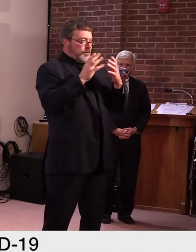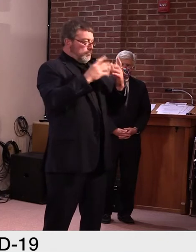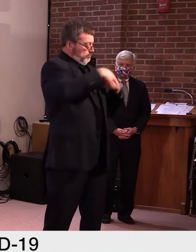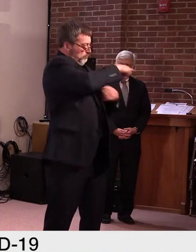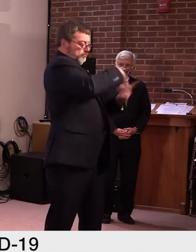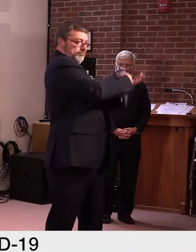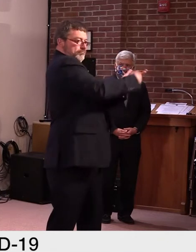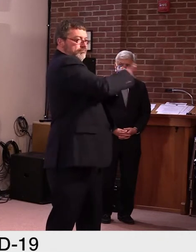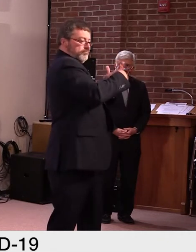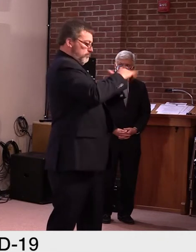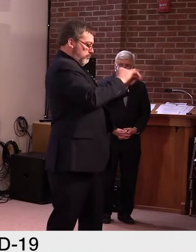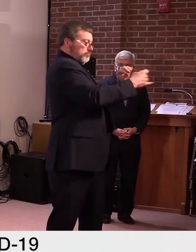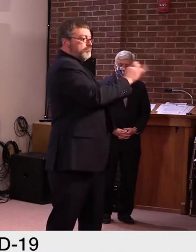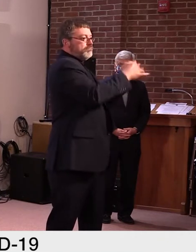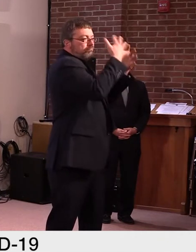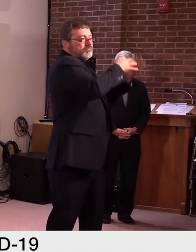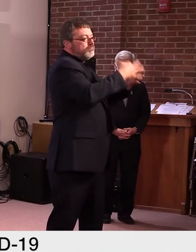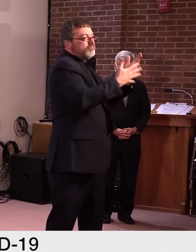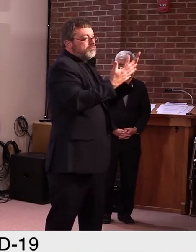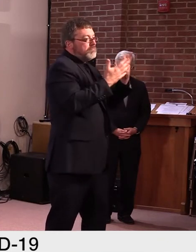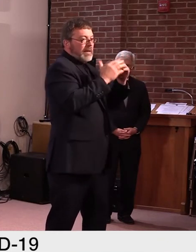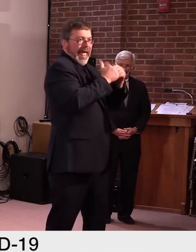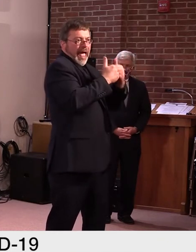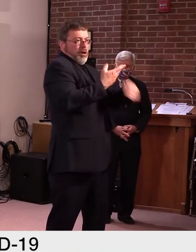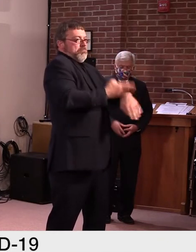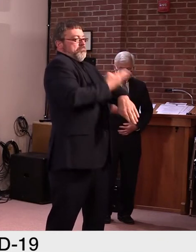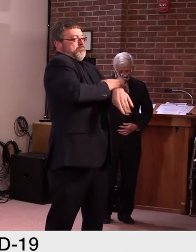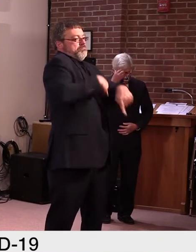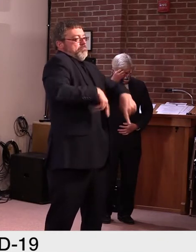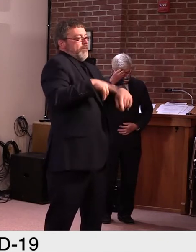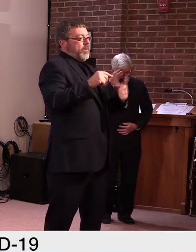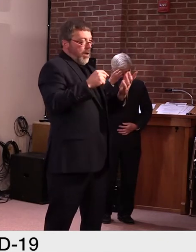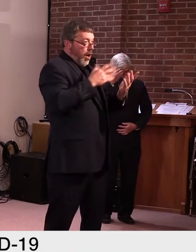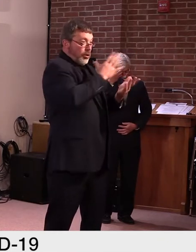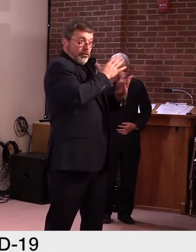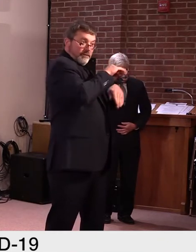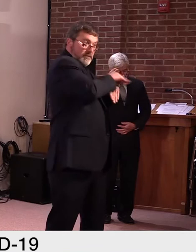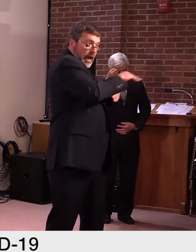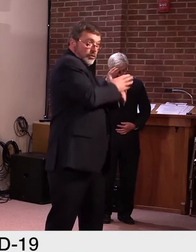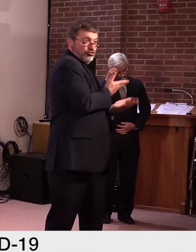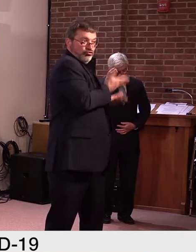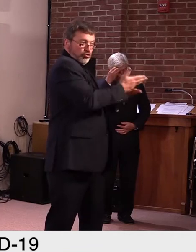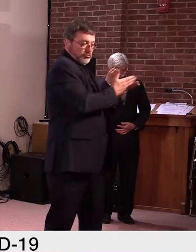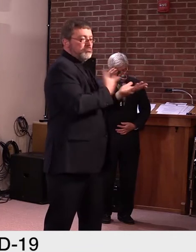issues that they'd like to bring forward and suggestions. Thank you.